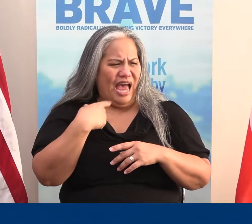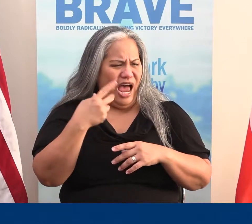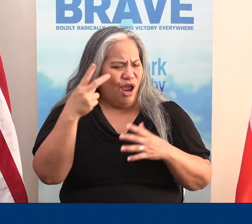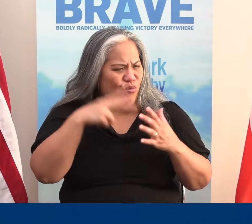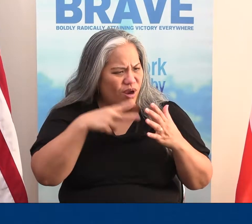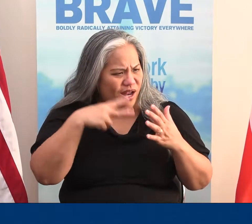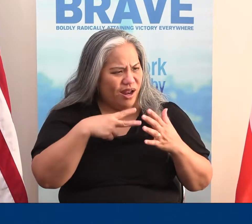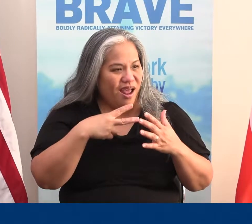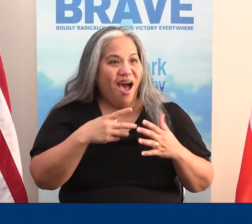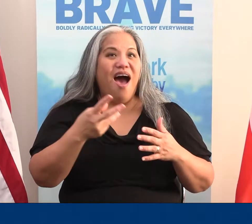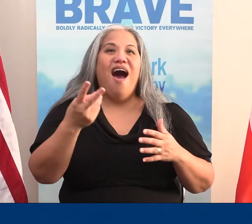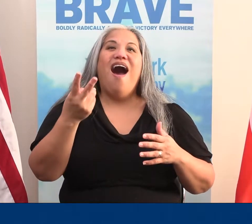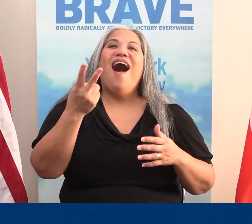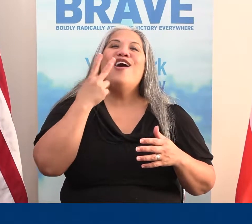saw that God had figured me out.